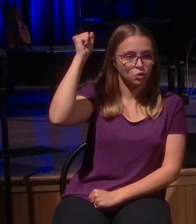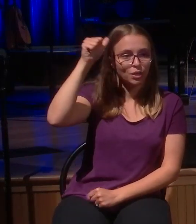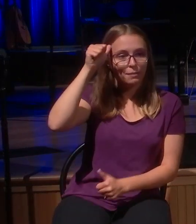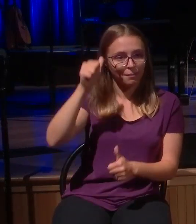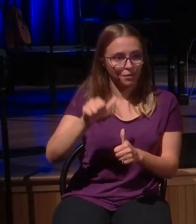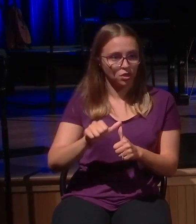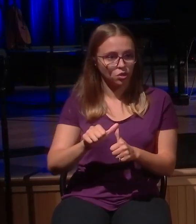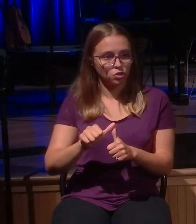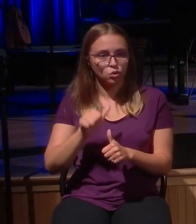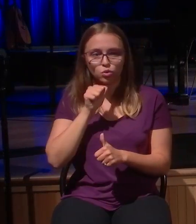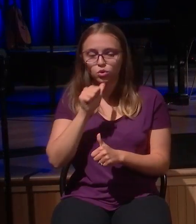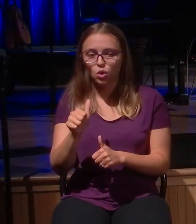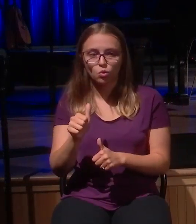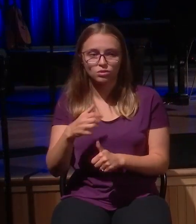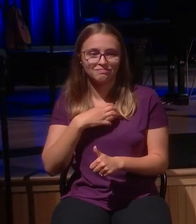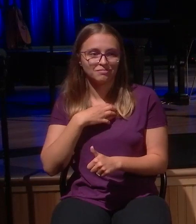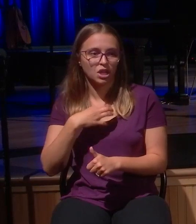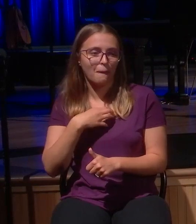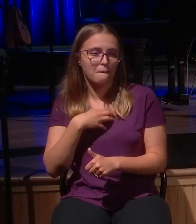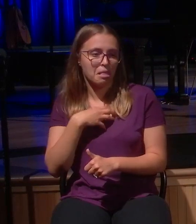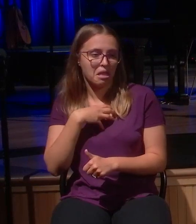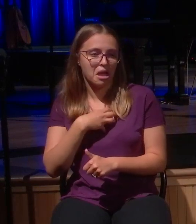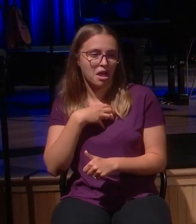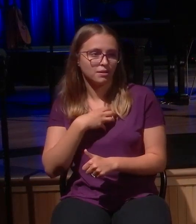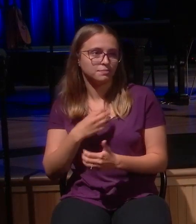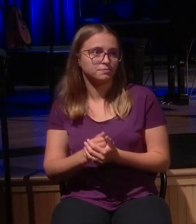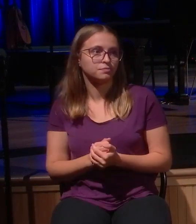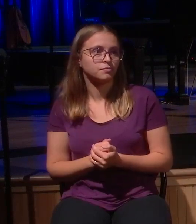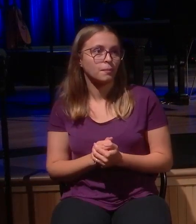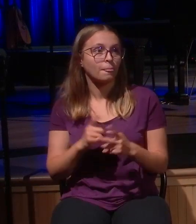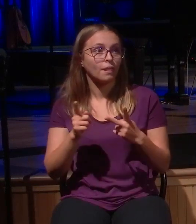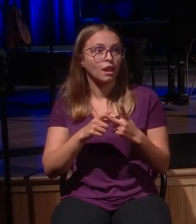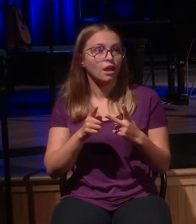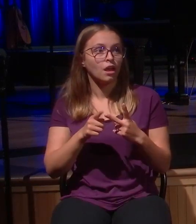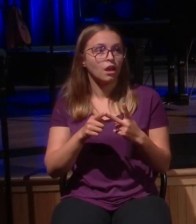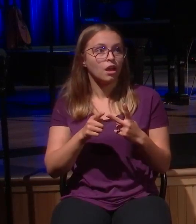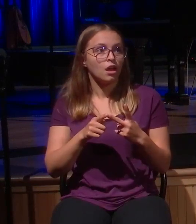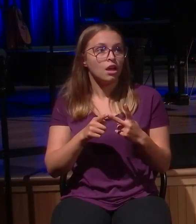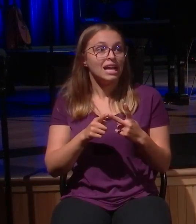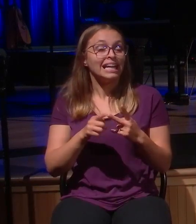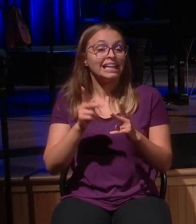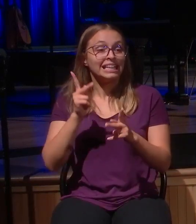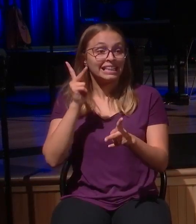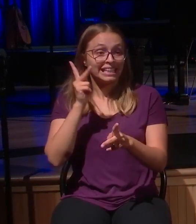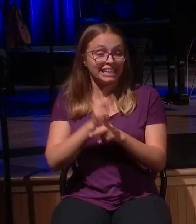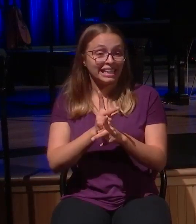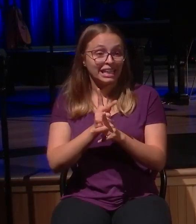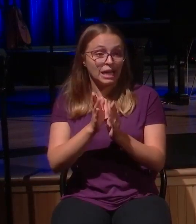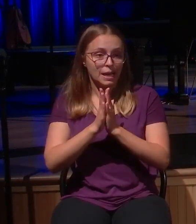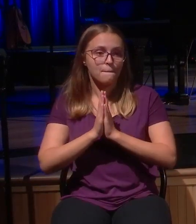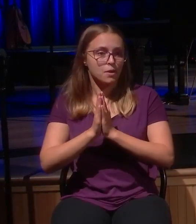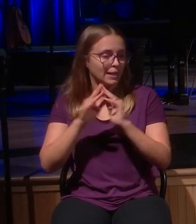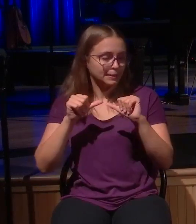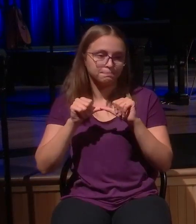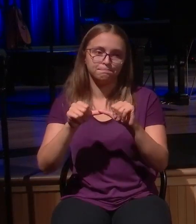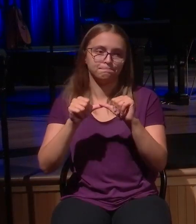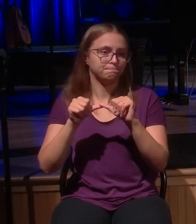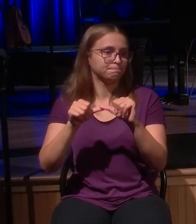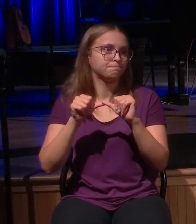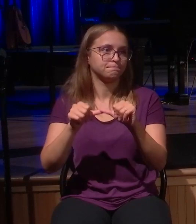Keep praying, parents. Lord, do whatever it takes. It's a courageous thing to pray. Lord, do whatever it takes, but